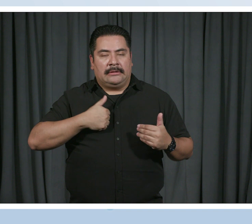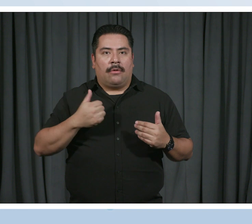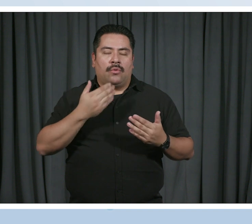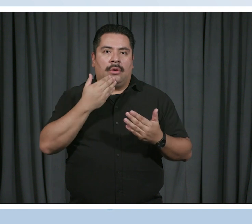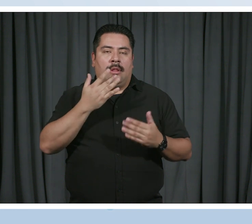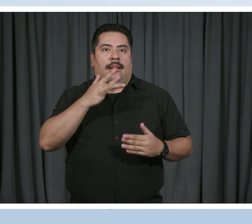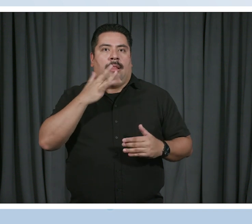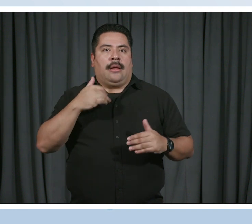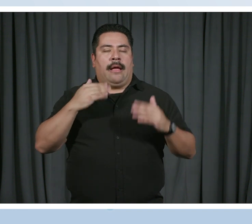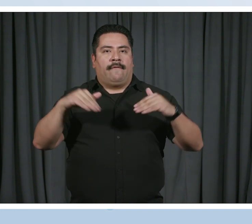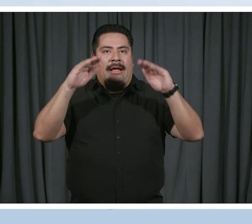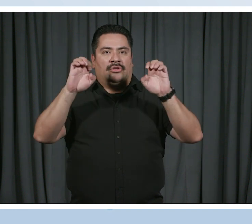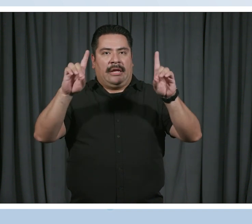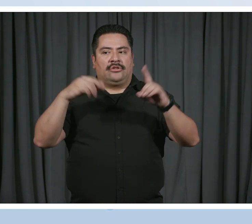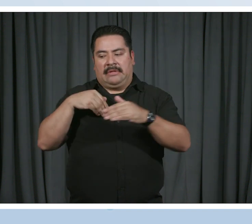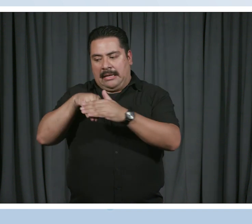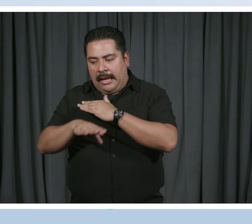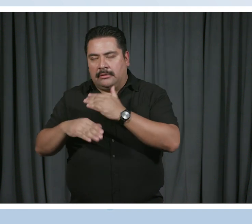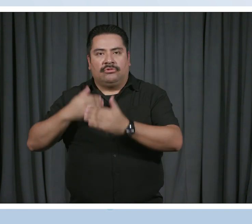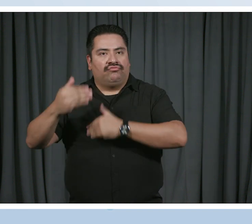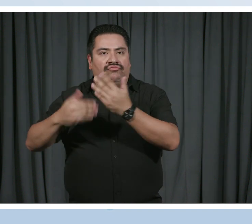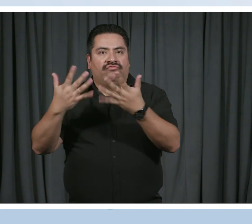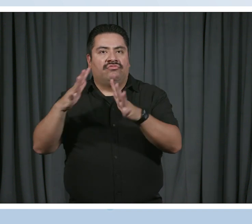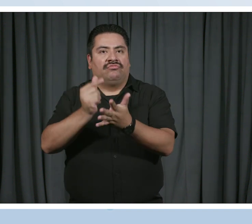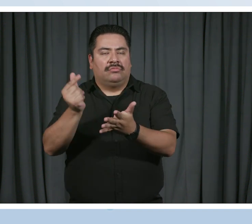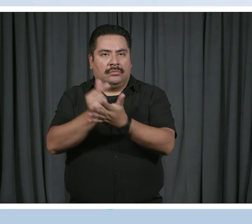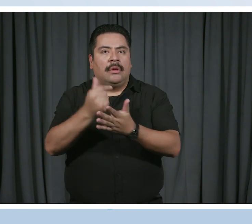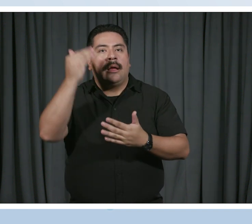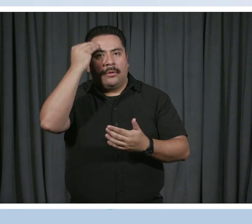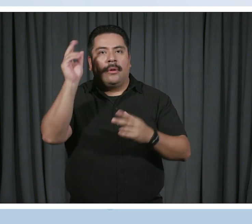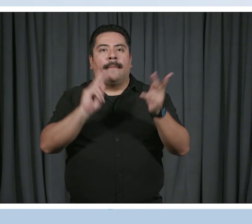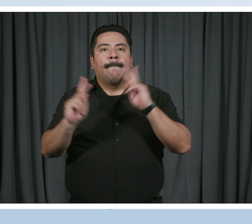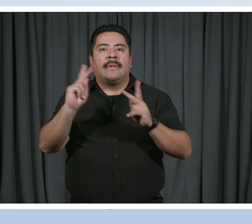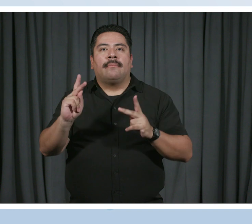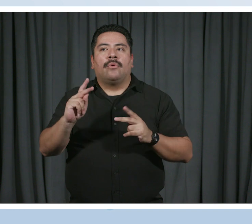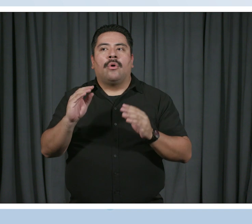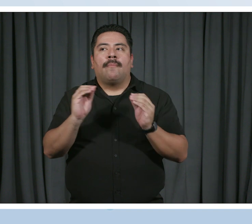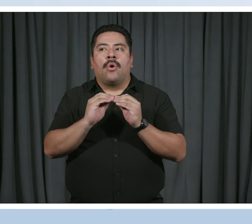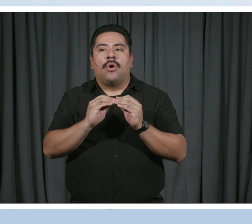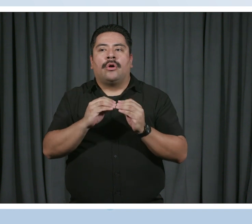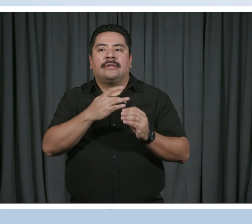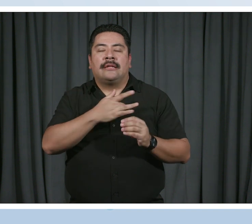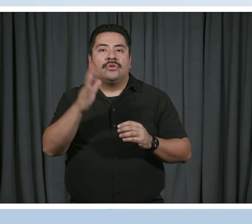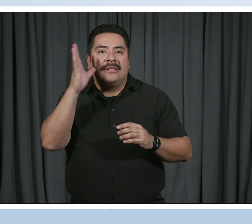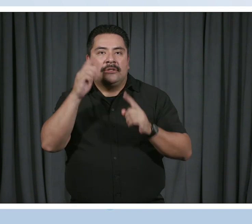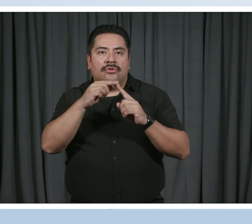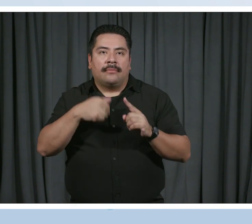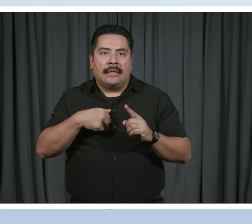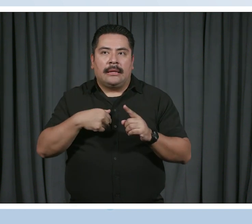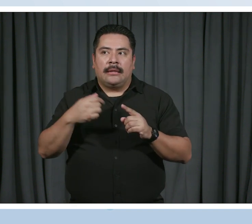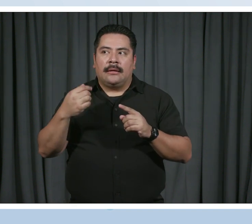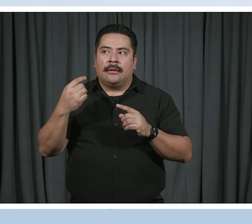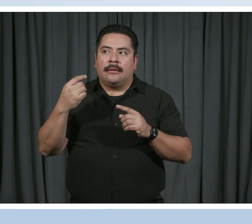I have accessed it, I have gone through it. I also know that people are more likely to listen to me versus someone who didn't get